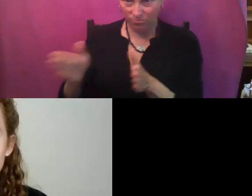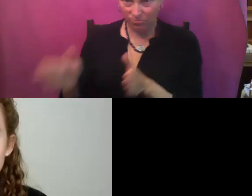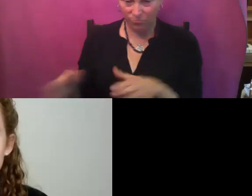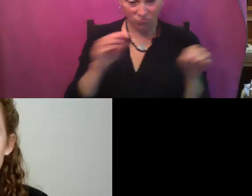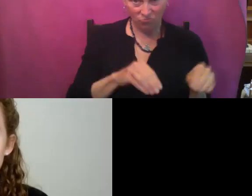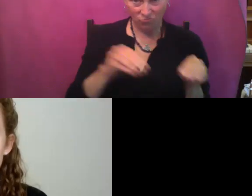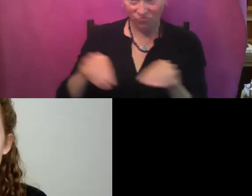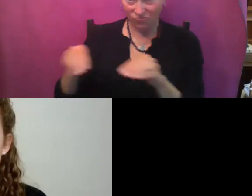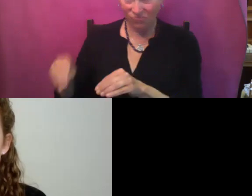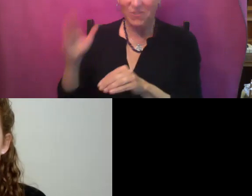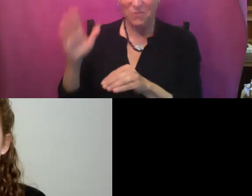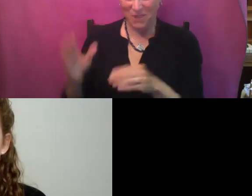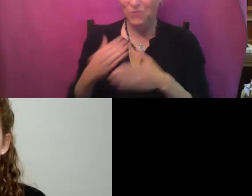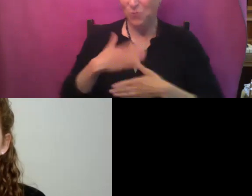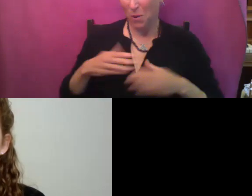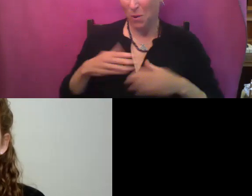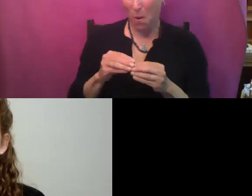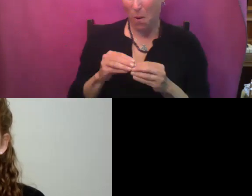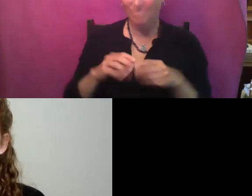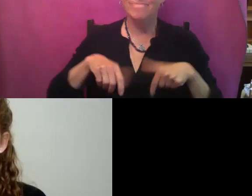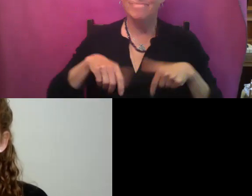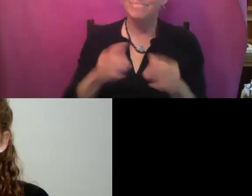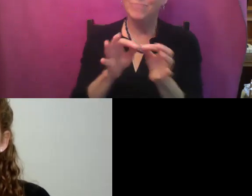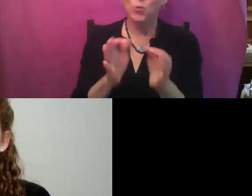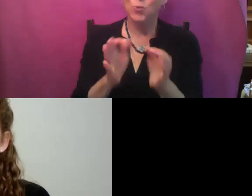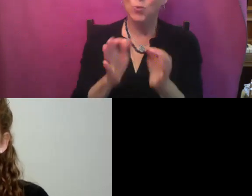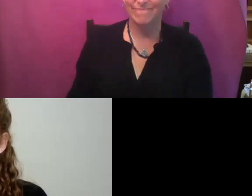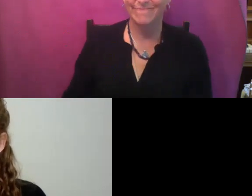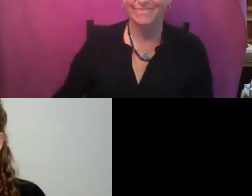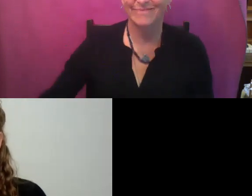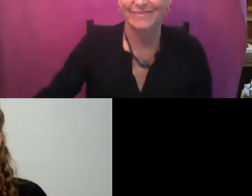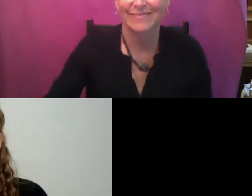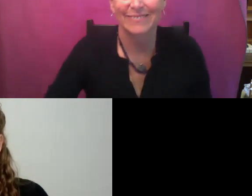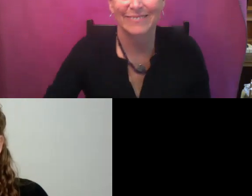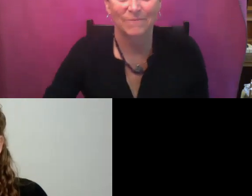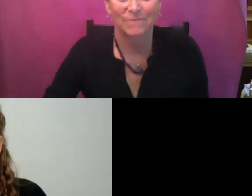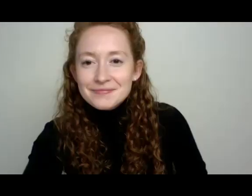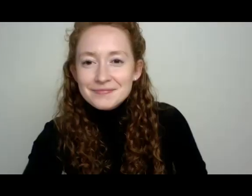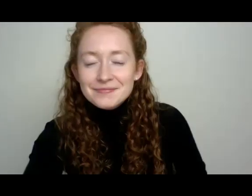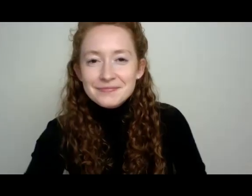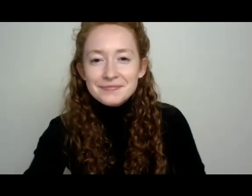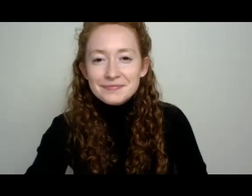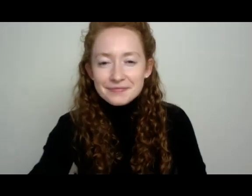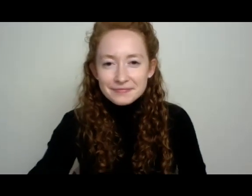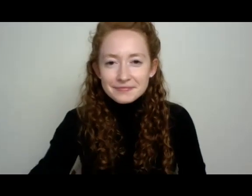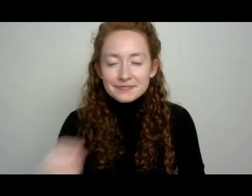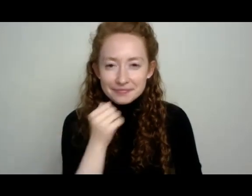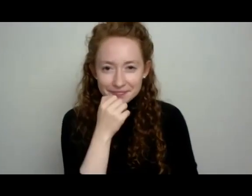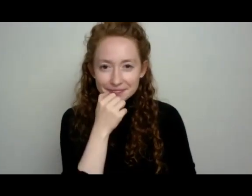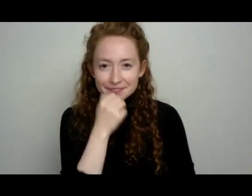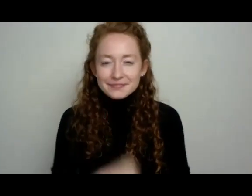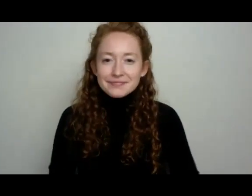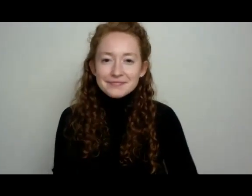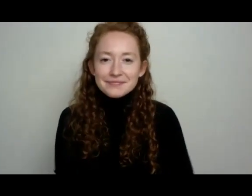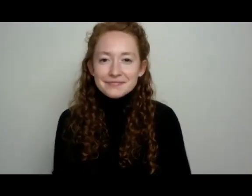Keep in mind, we'll talk about disease and disease resistance really soon. Keep in mind for those final successions for us